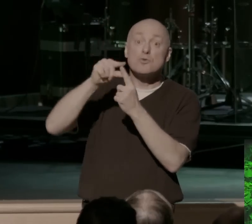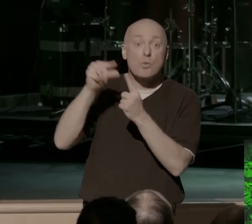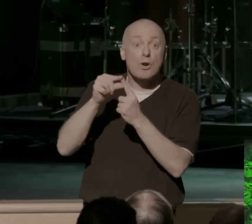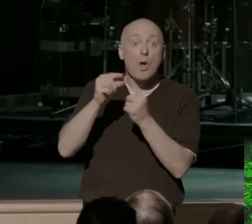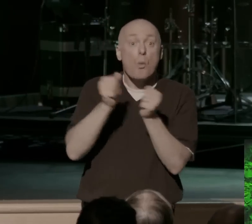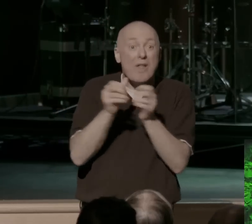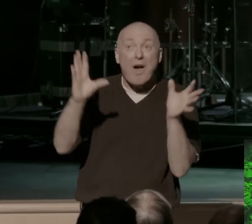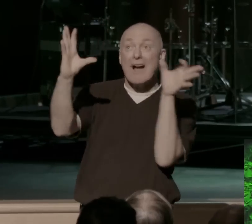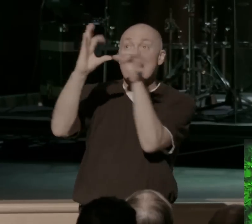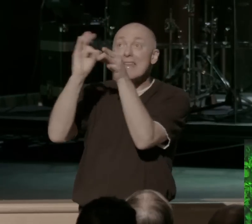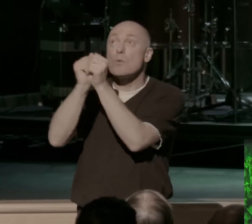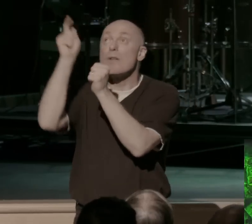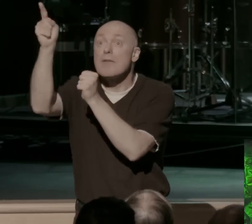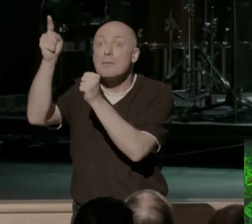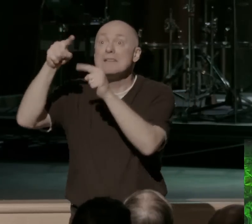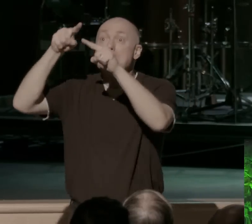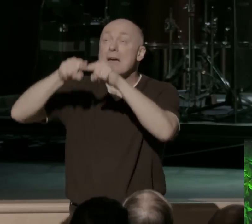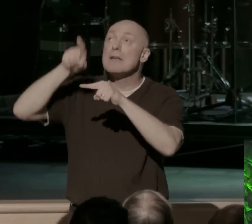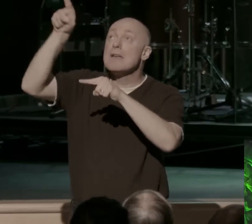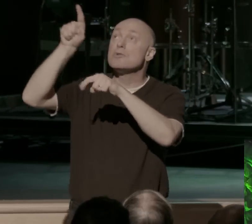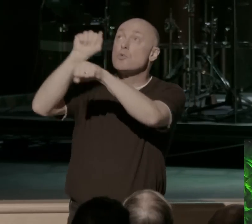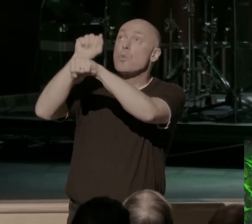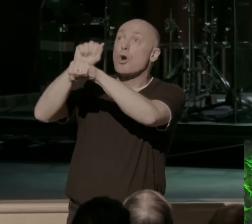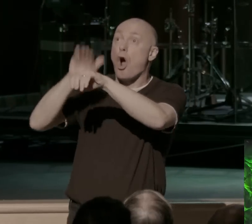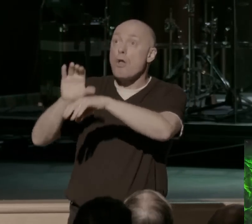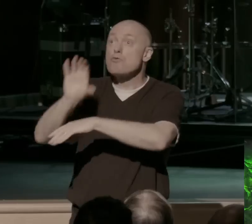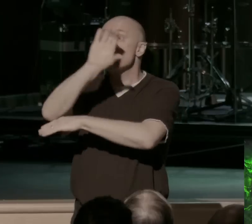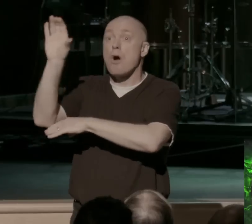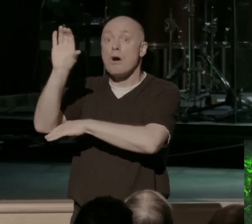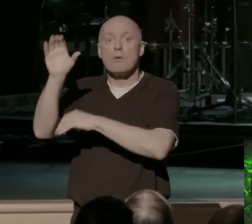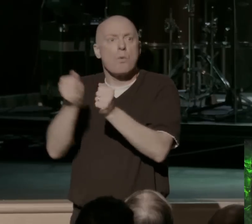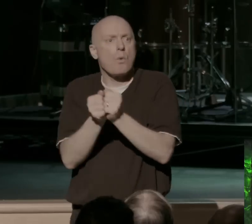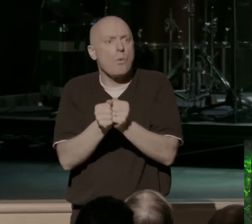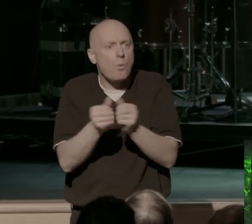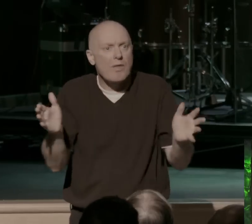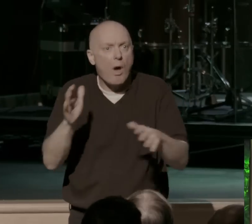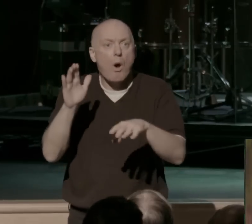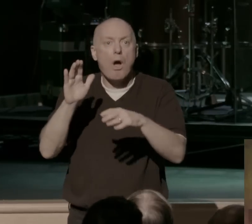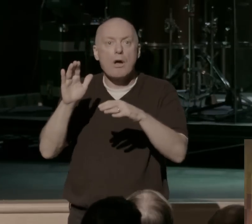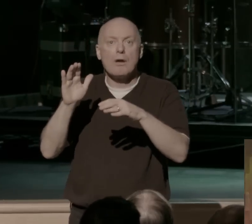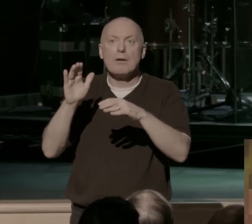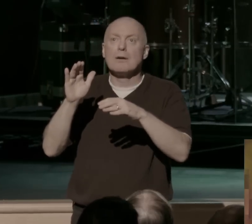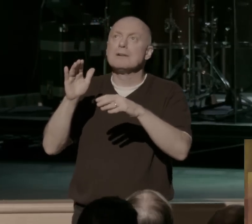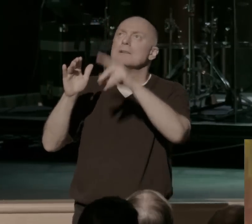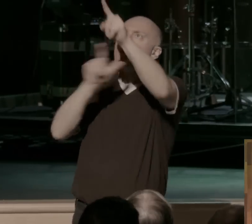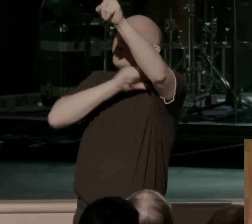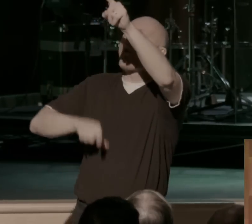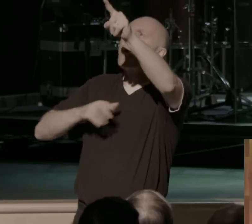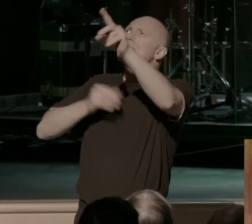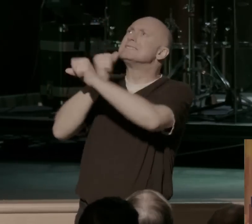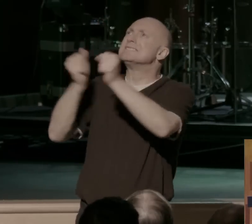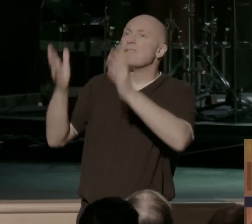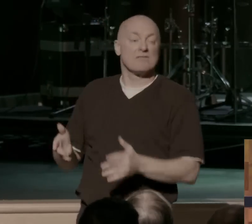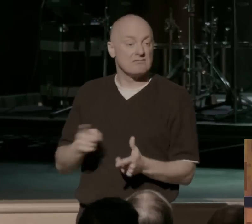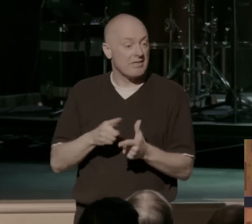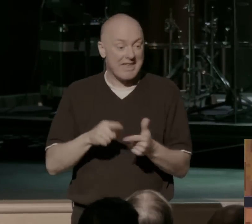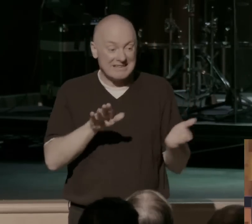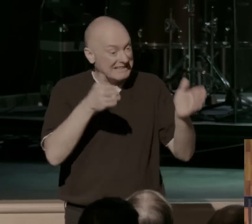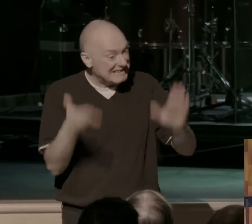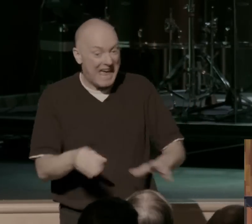him, without resting on his finished work on the cross, without calling him your Lord and Savior. We're dead in sin. We're enslaved.